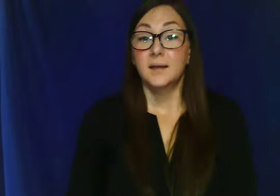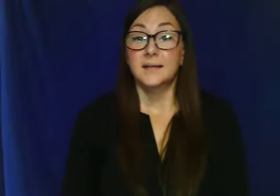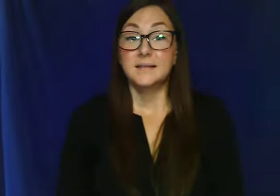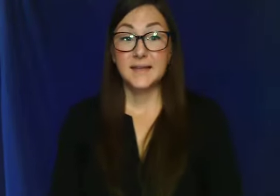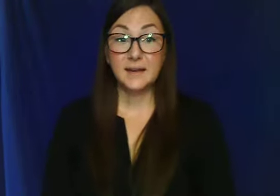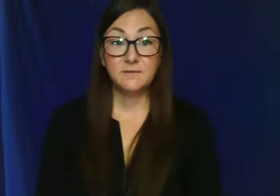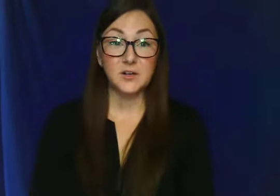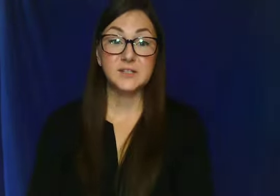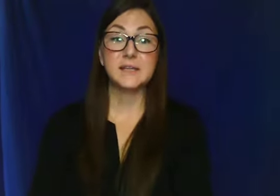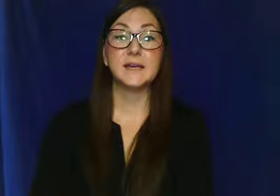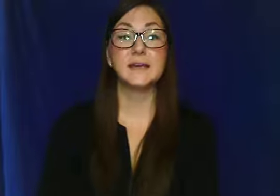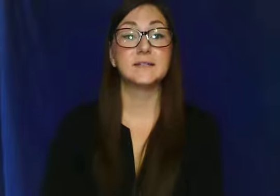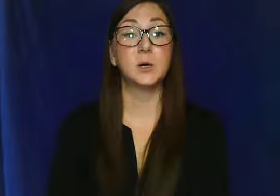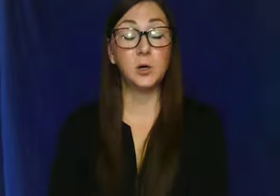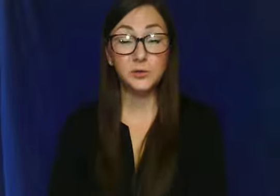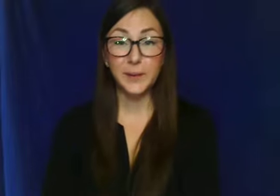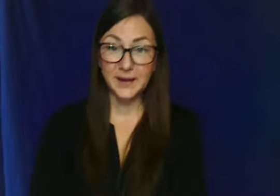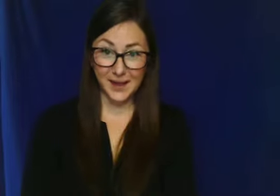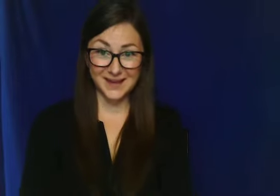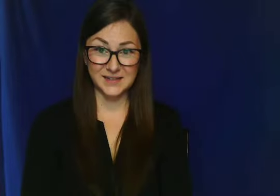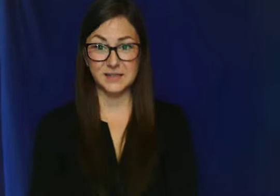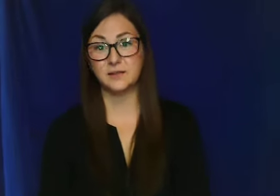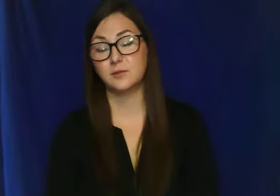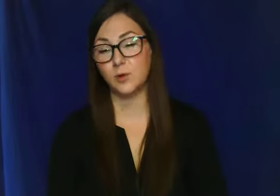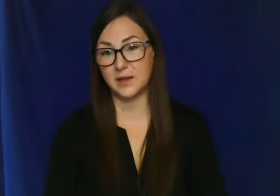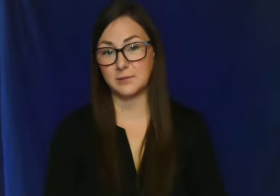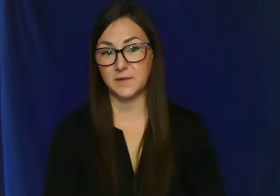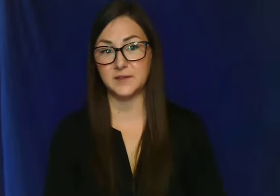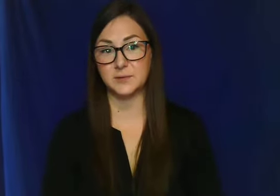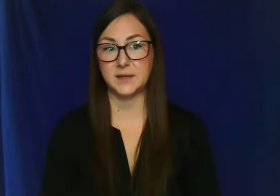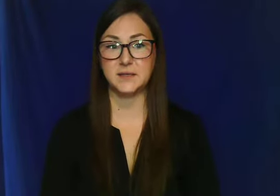Second verse is hold my hand while I run this race.